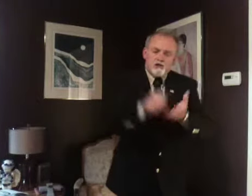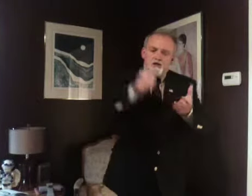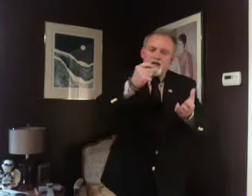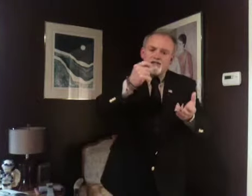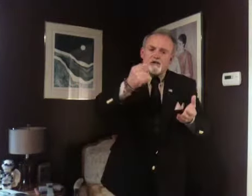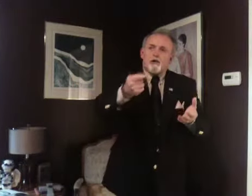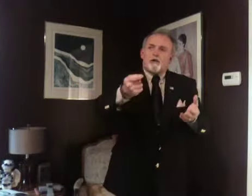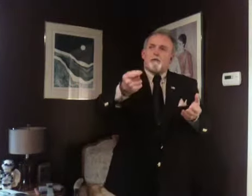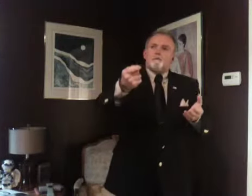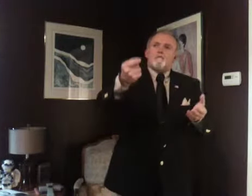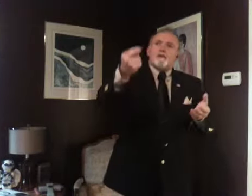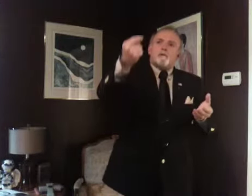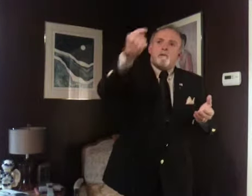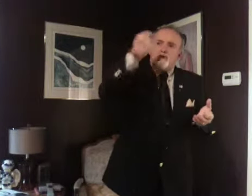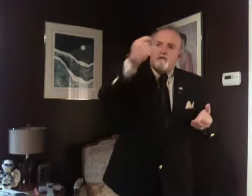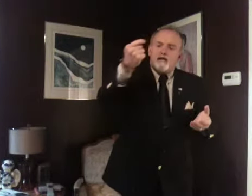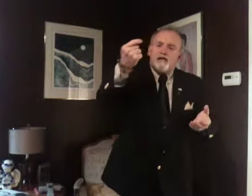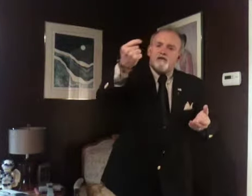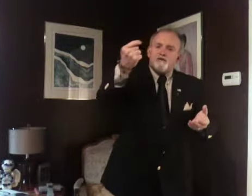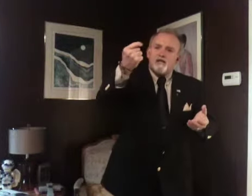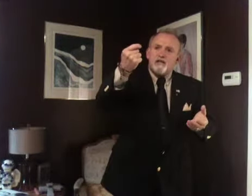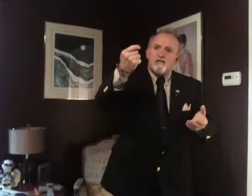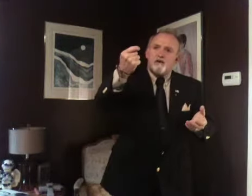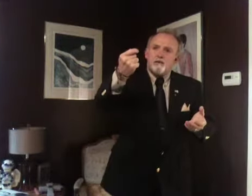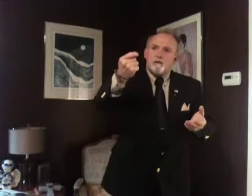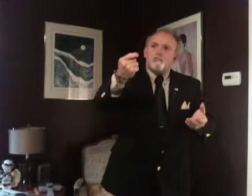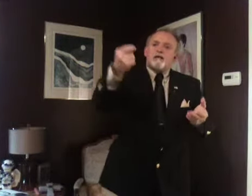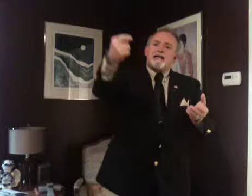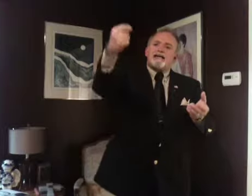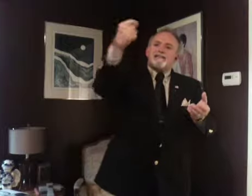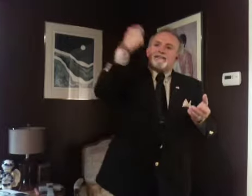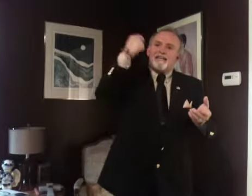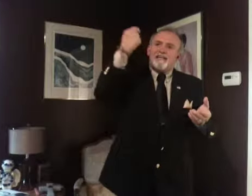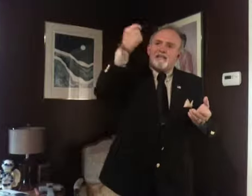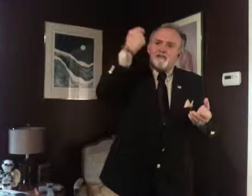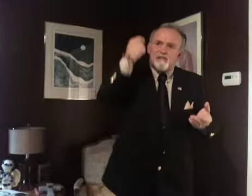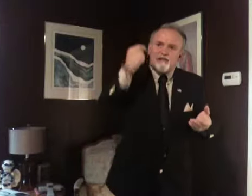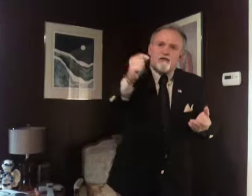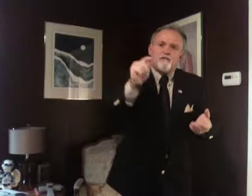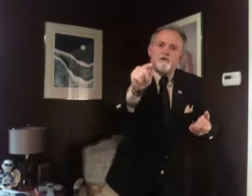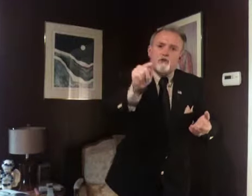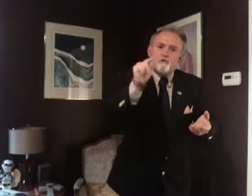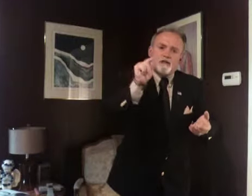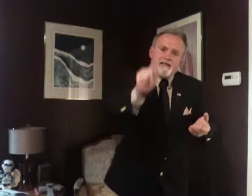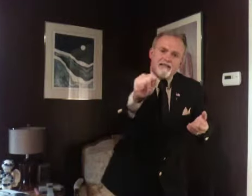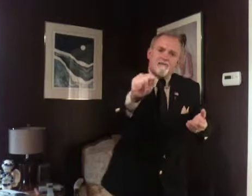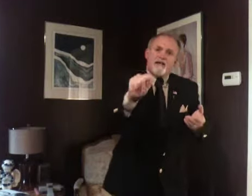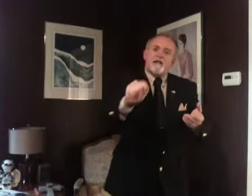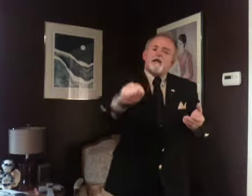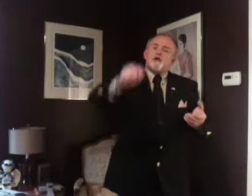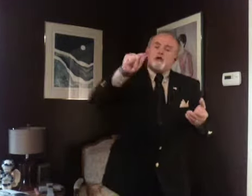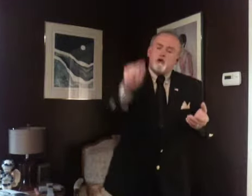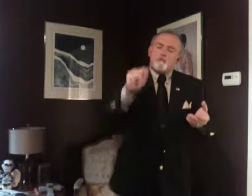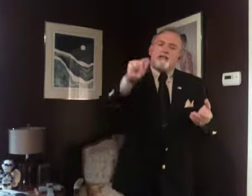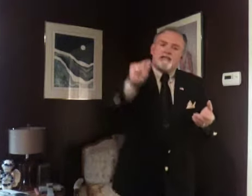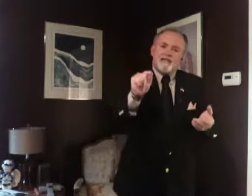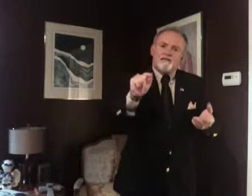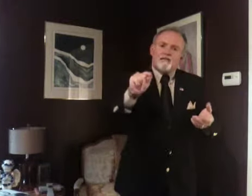You've got to start motivating yourself by planting a seed in yourself of you believing, you believing